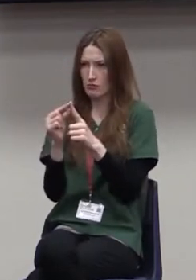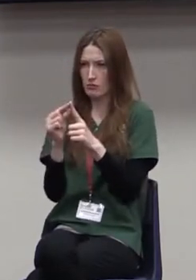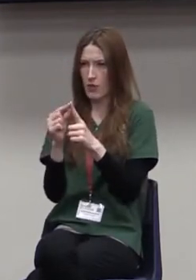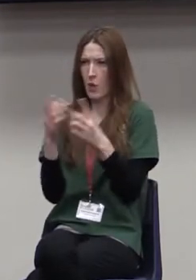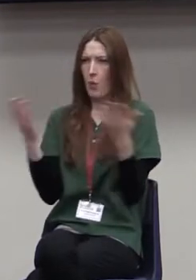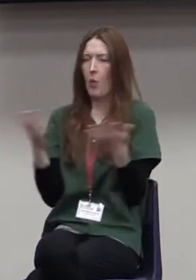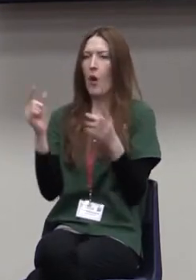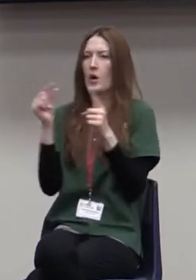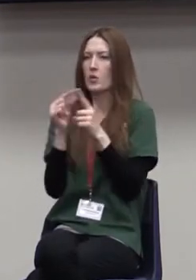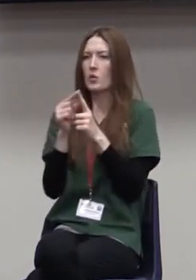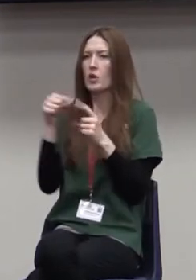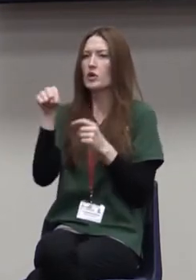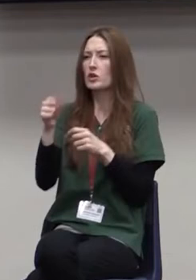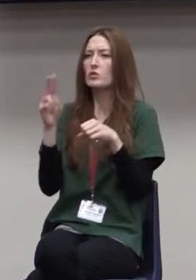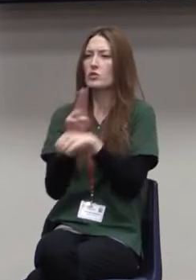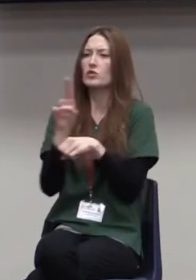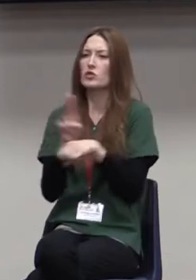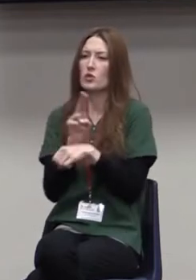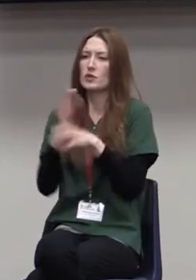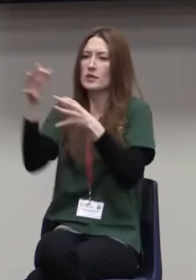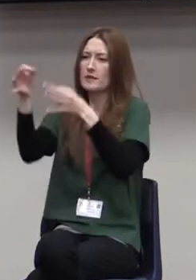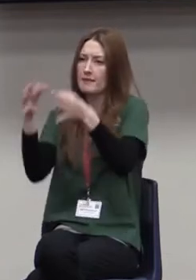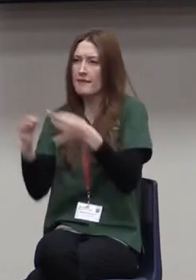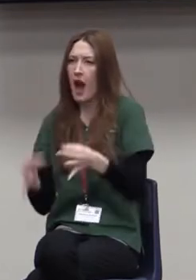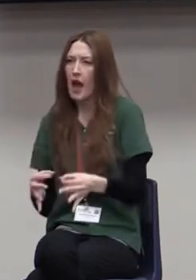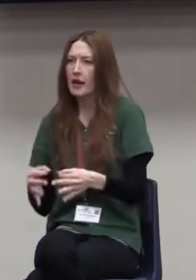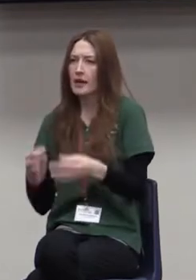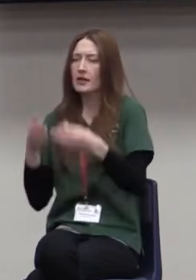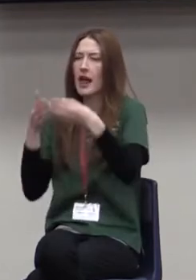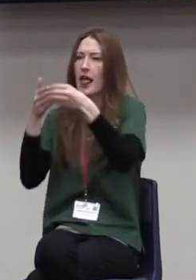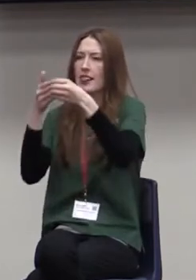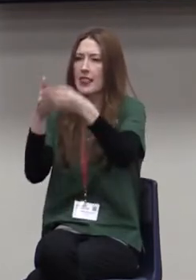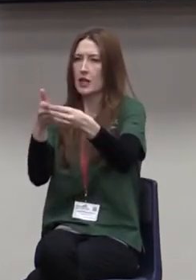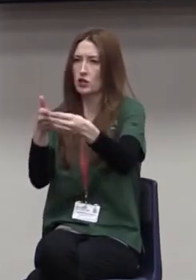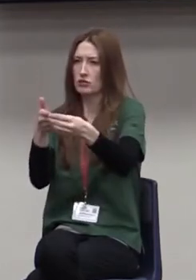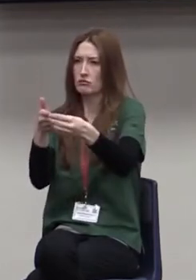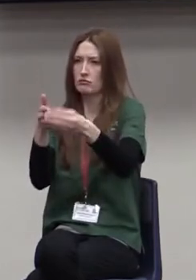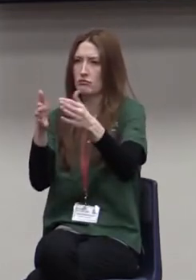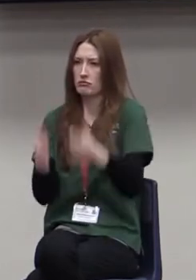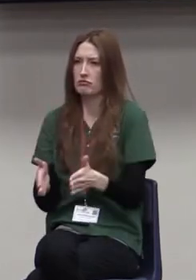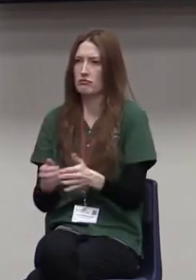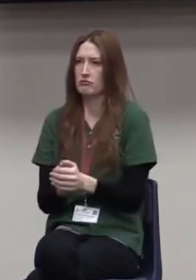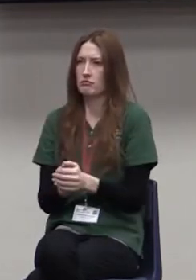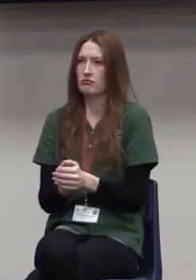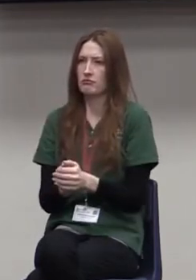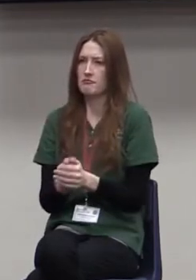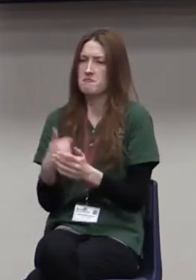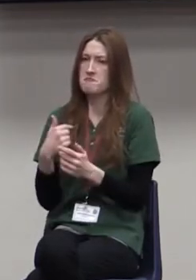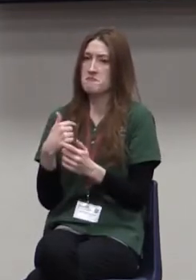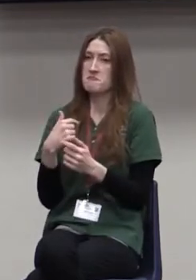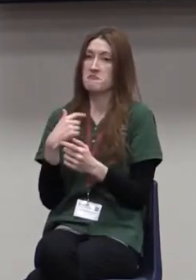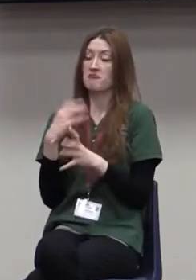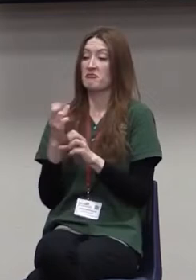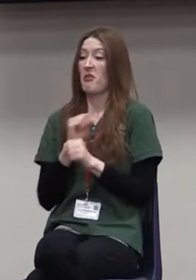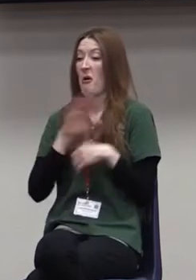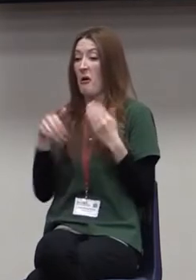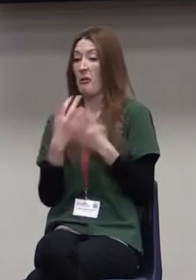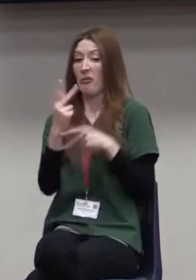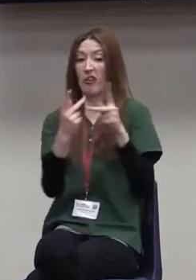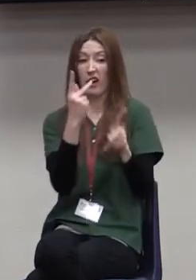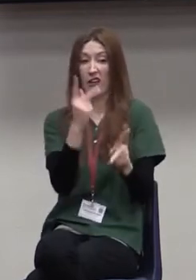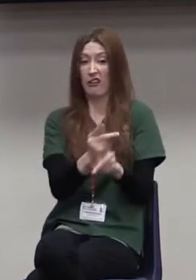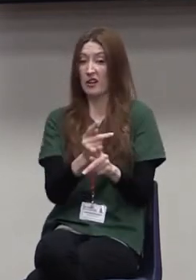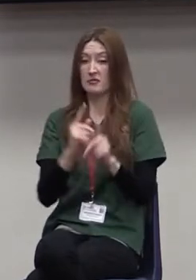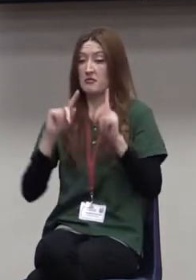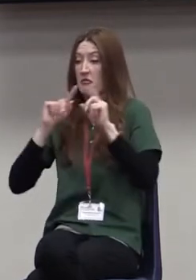to define or to describe a leader? And I receive all kinds of answers. And you would recognize